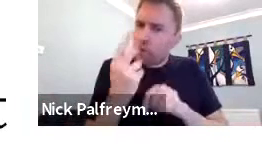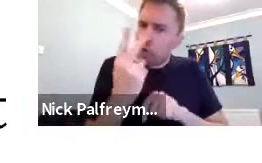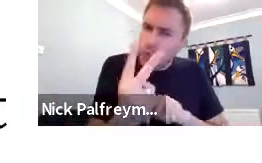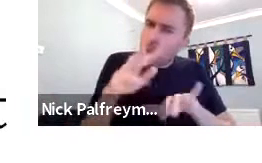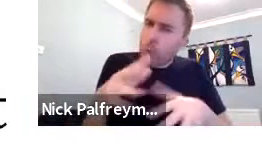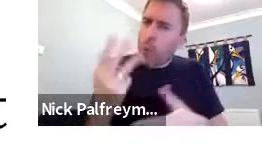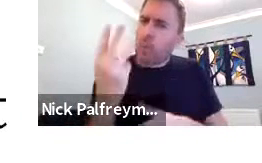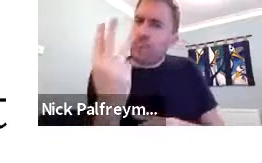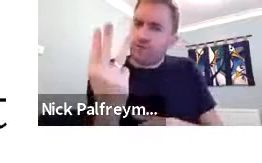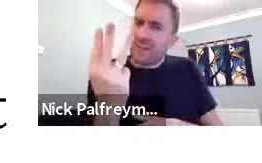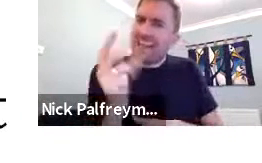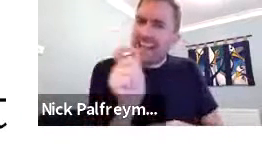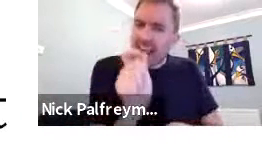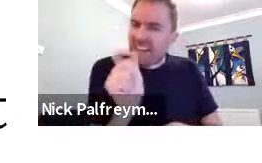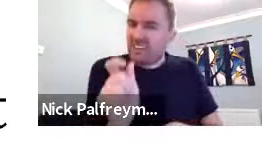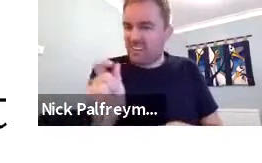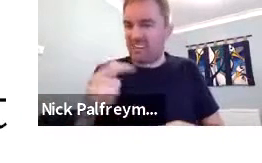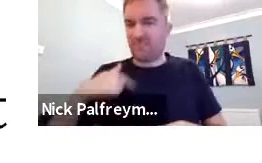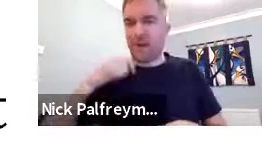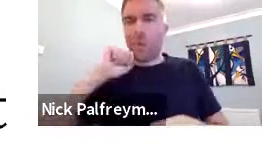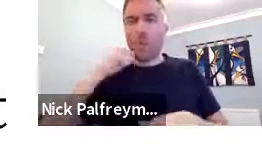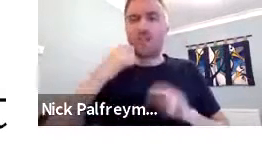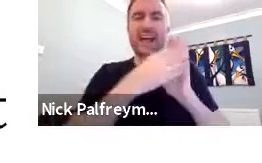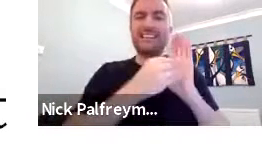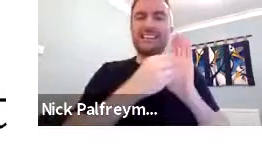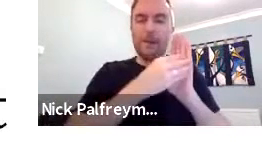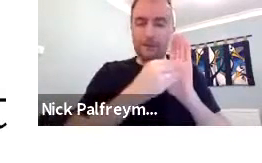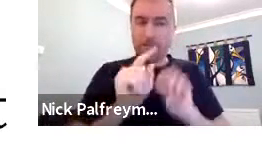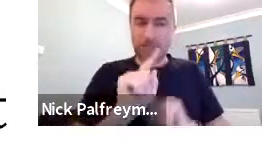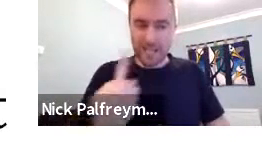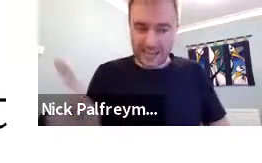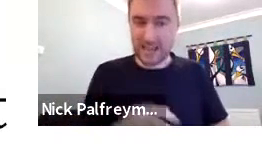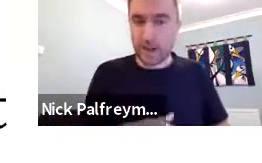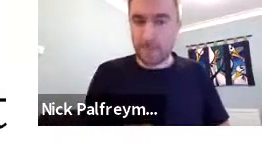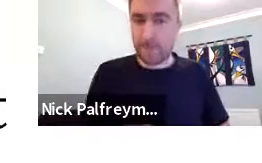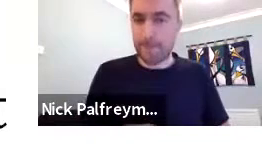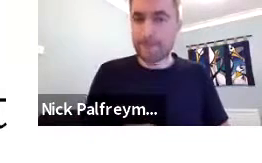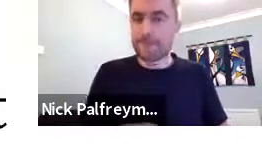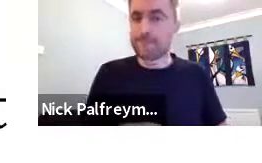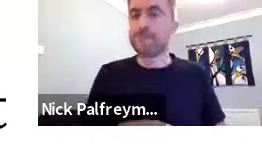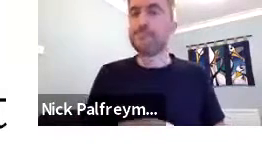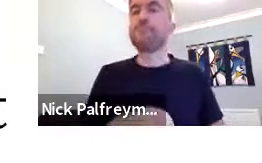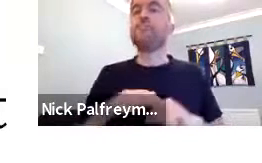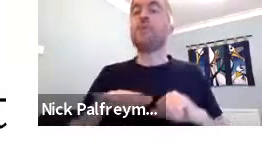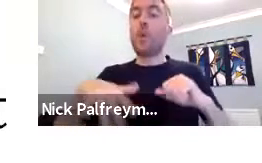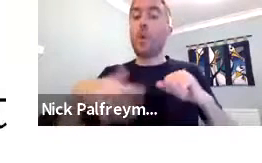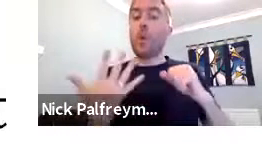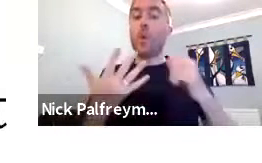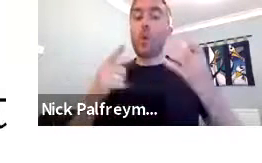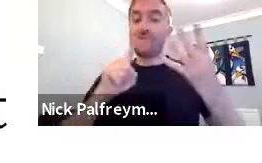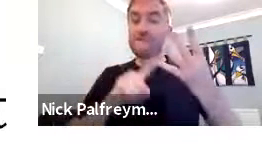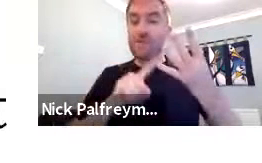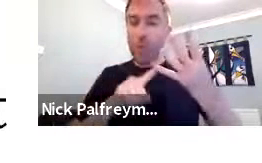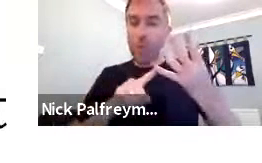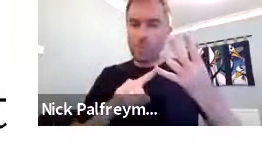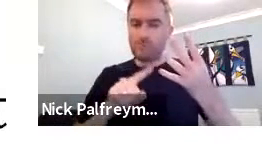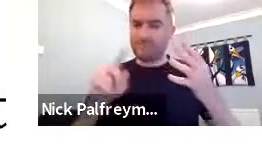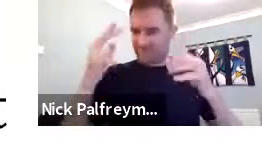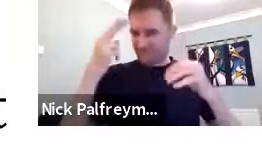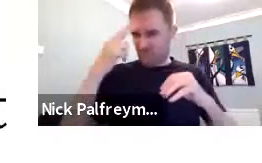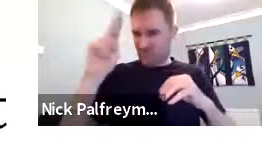spell, you know, using two or three letters and taking those from the words. And I'll give you an example of that later.